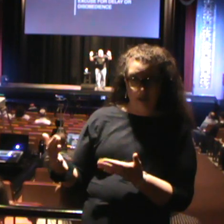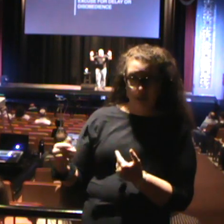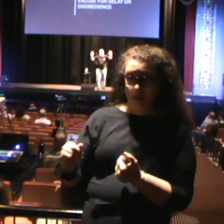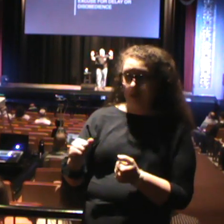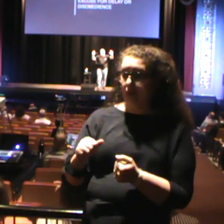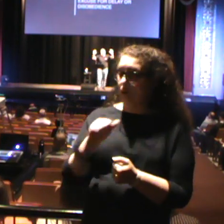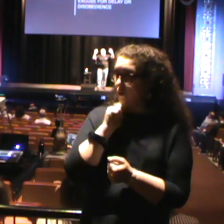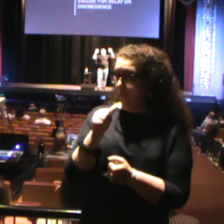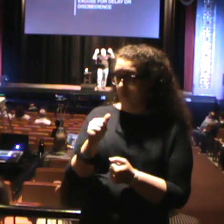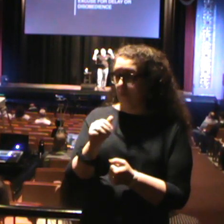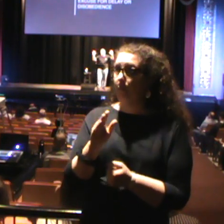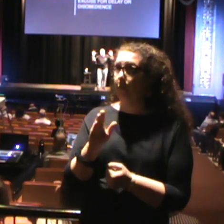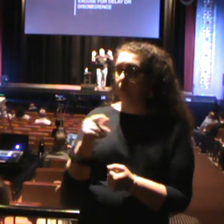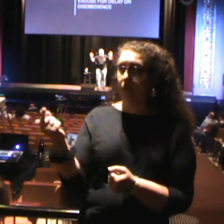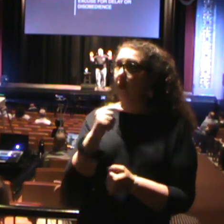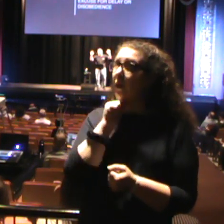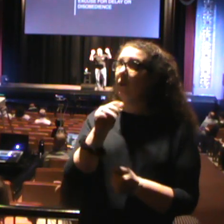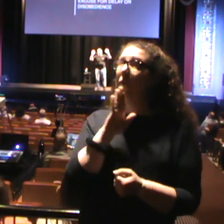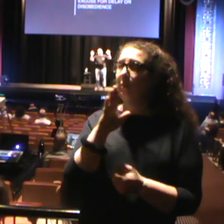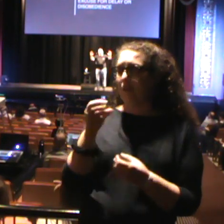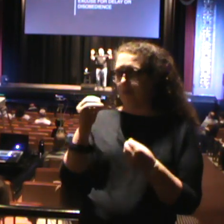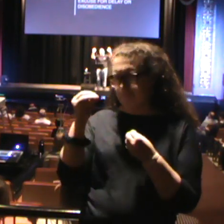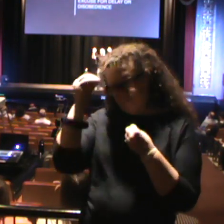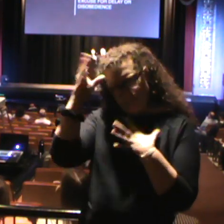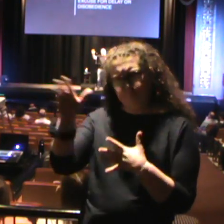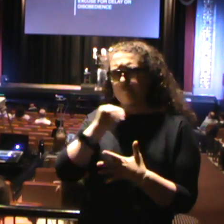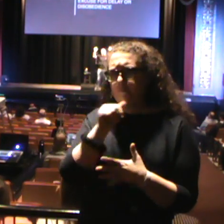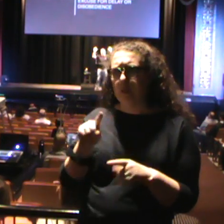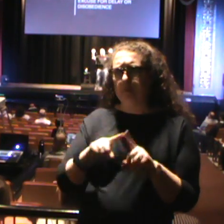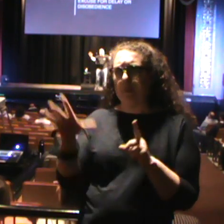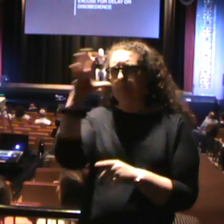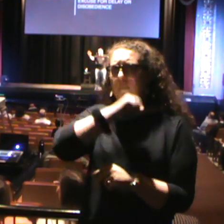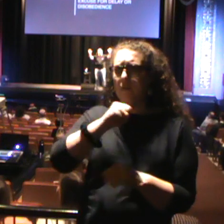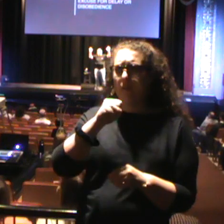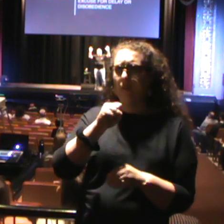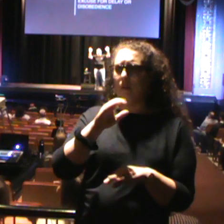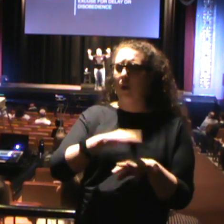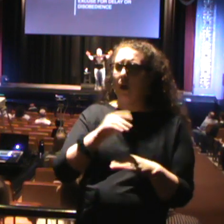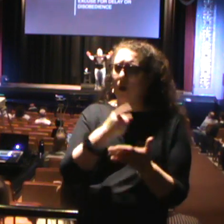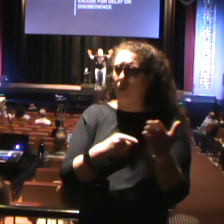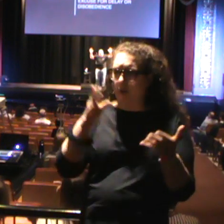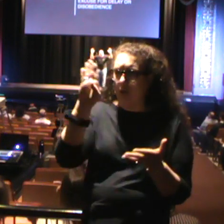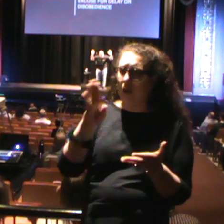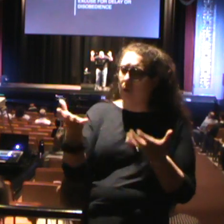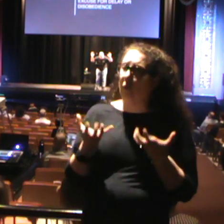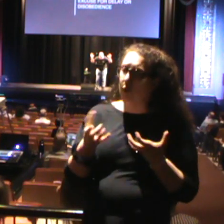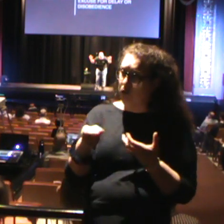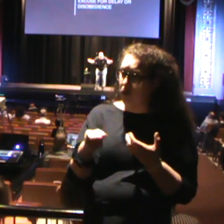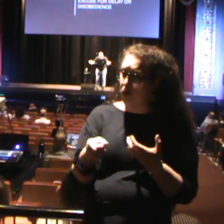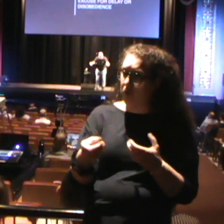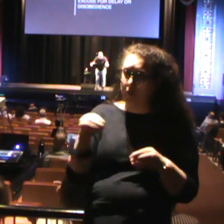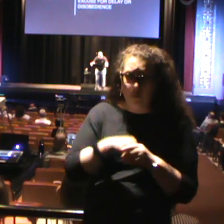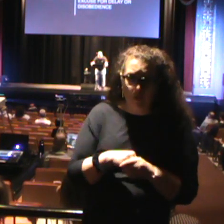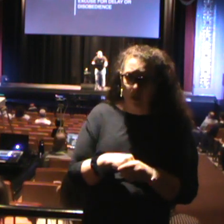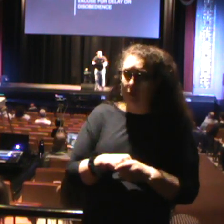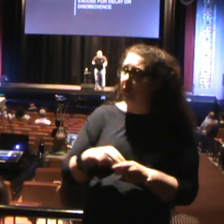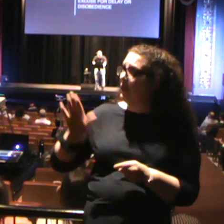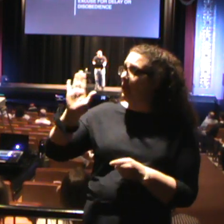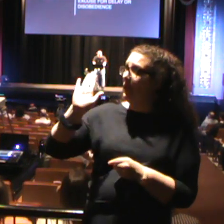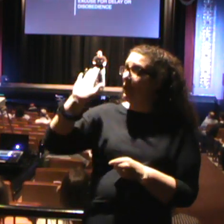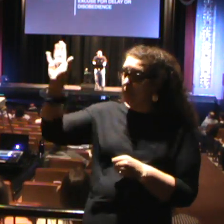disobedient, but you're missing out on what God wants you to be a part of in his work for his glory.